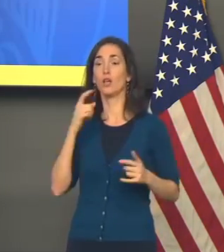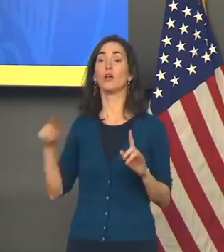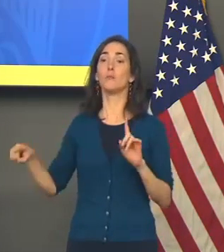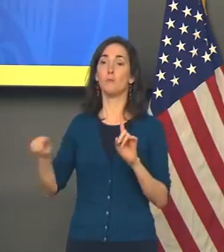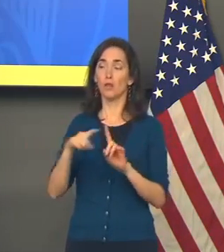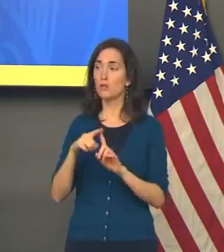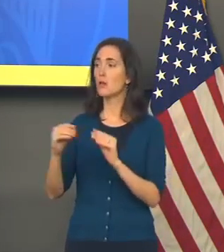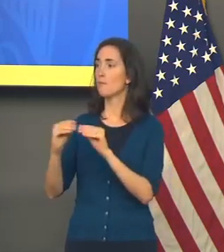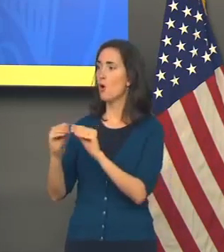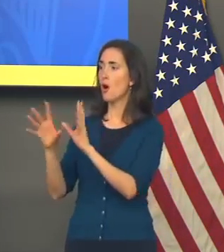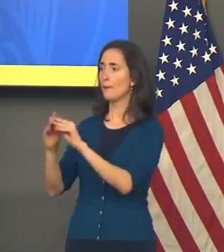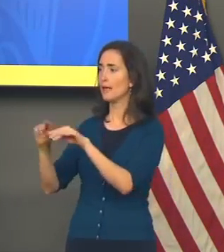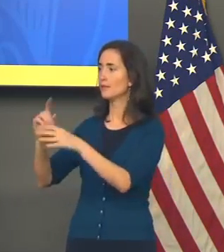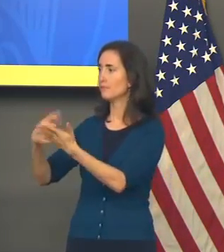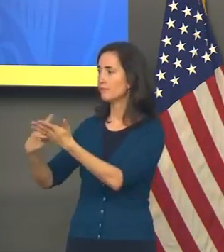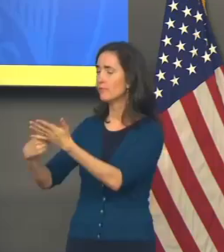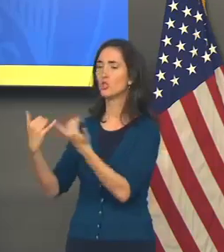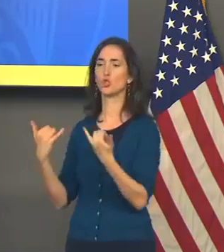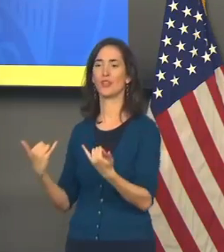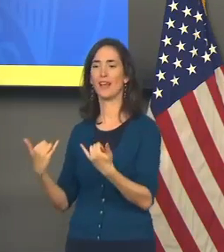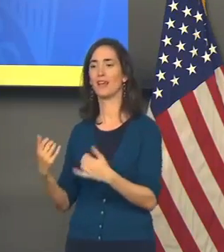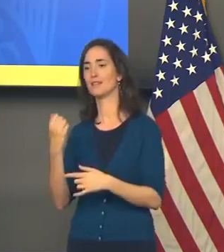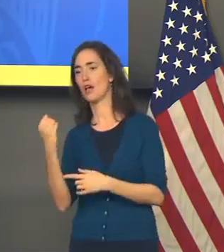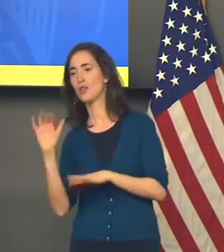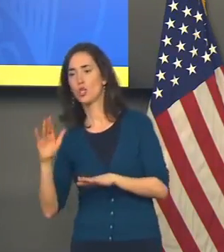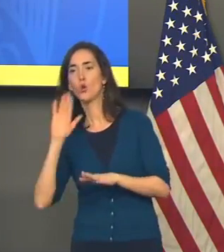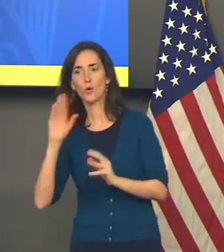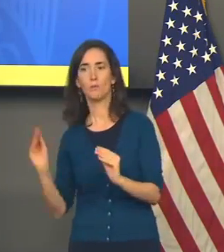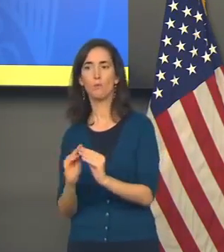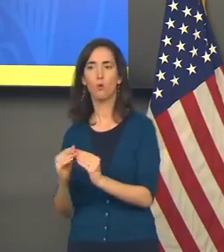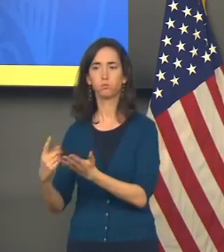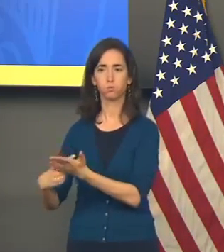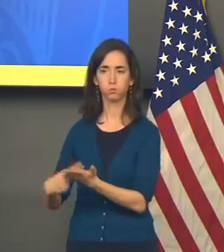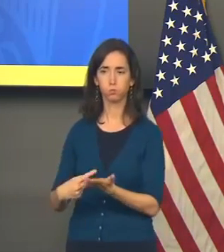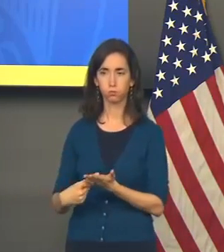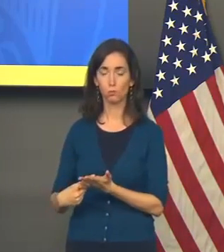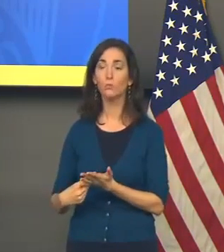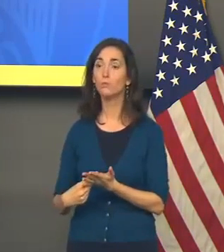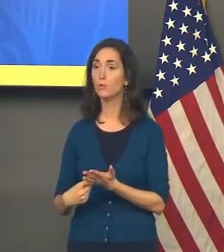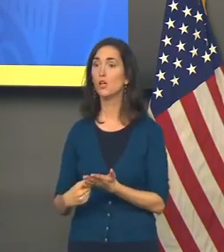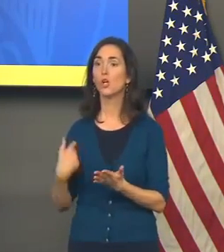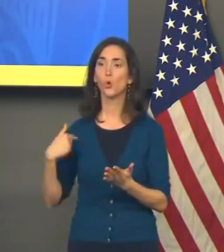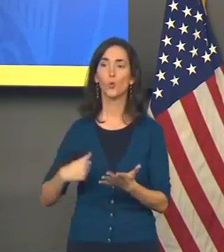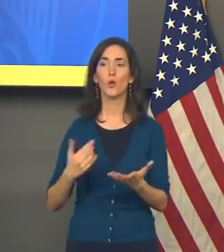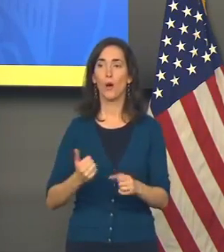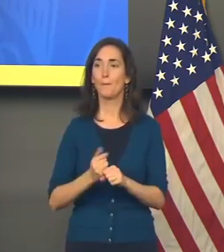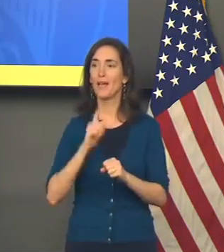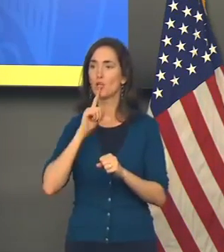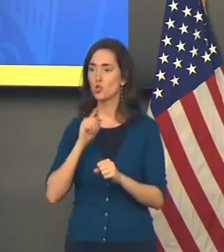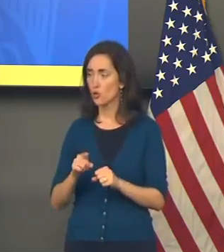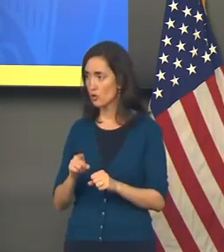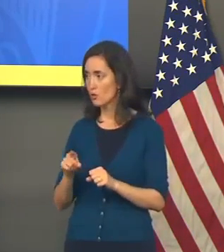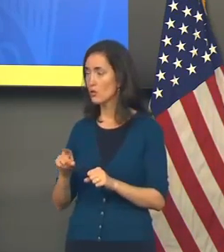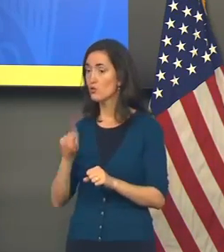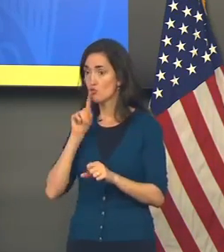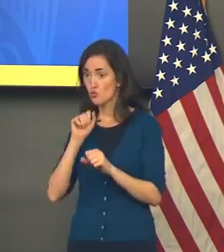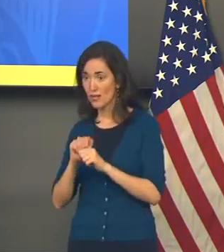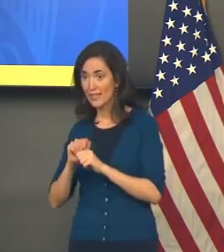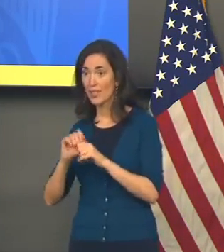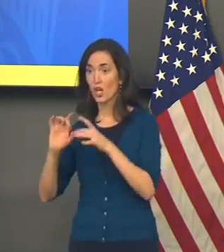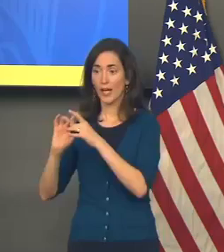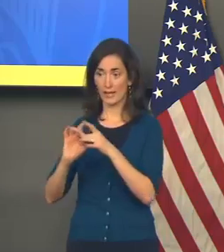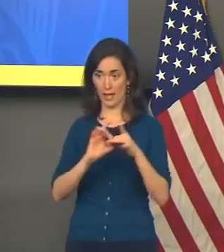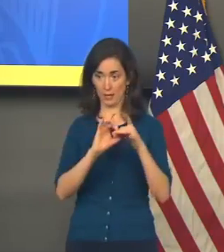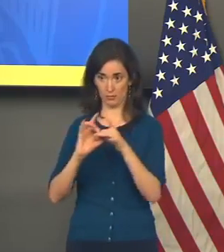consultations that will occur, I think, today and over the weekend. We want to make absolutely sure of the linkage that